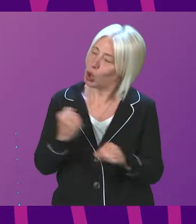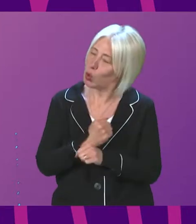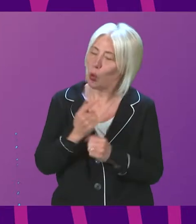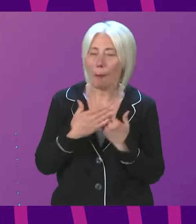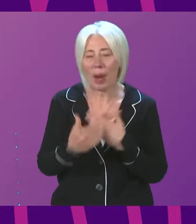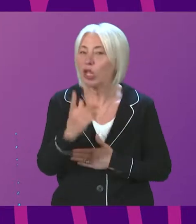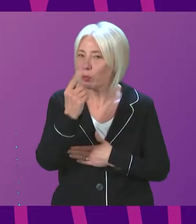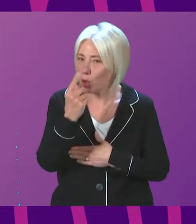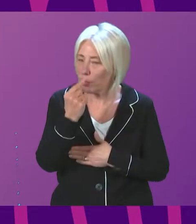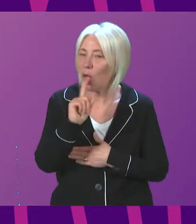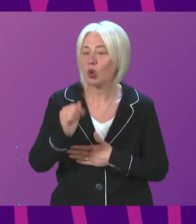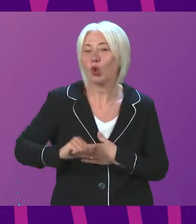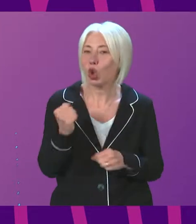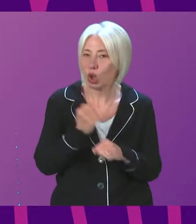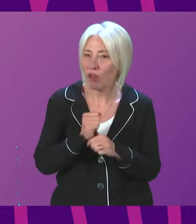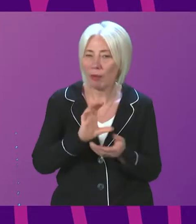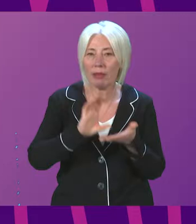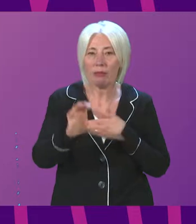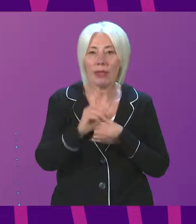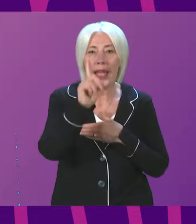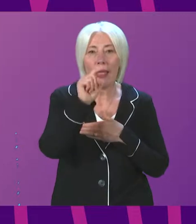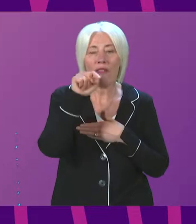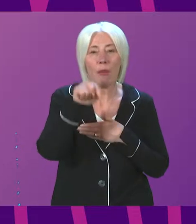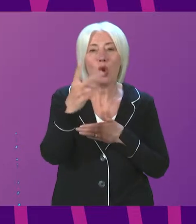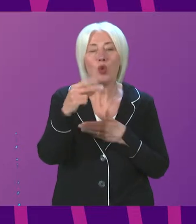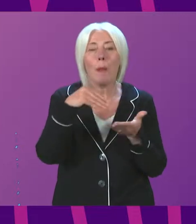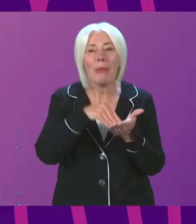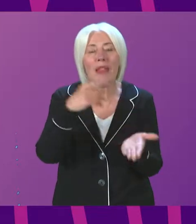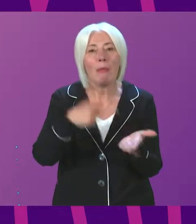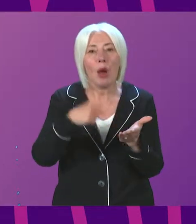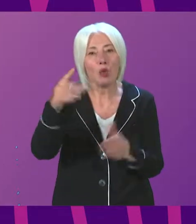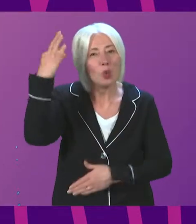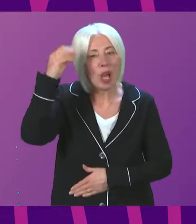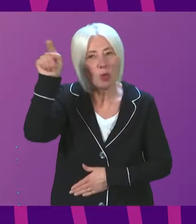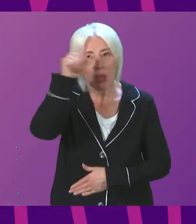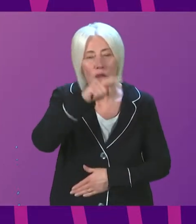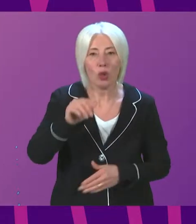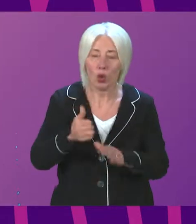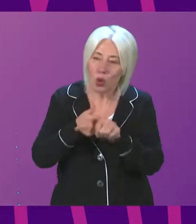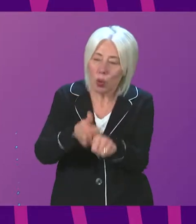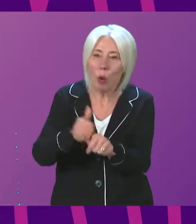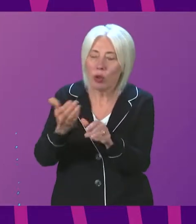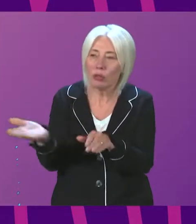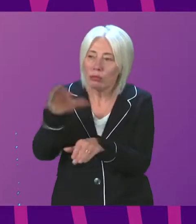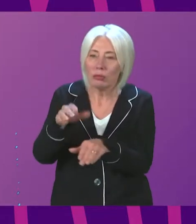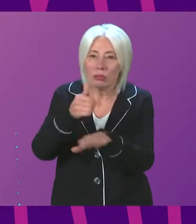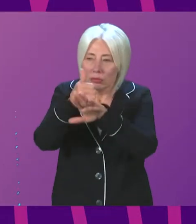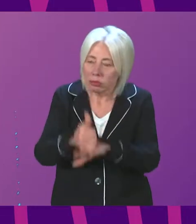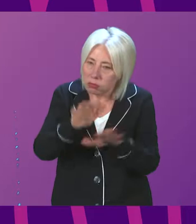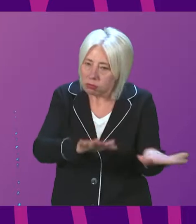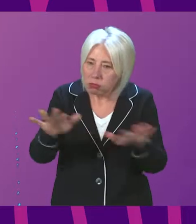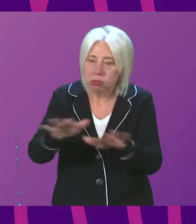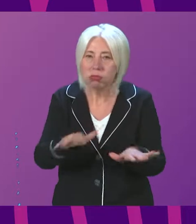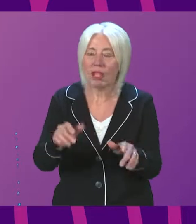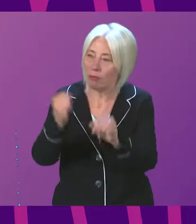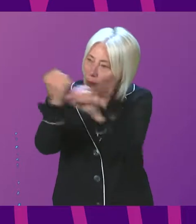part the Scottish Government has committed £11.2 million to local authorities to support resettlement and integration and the refurbishment and